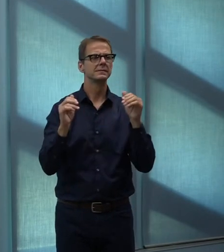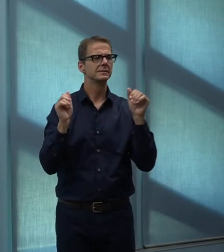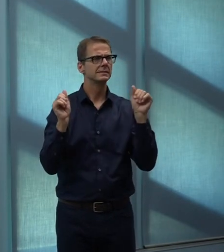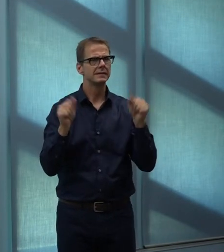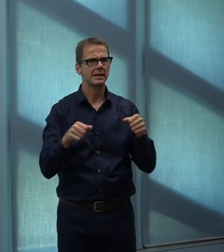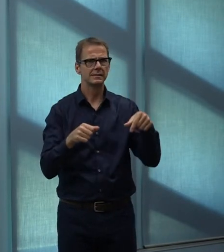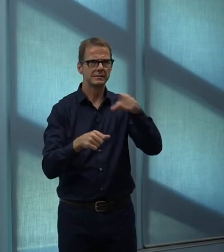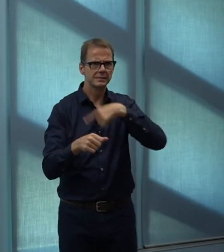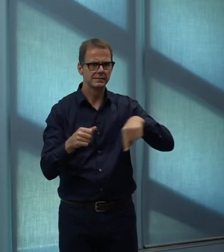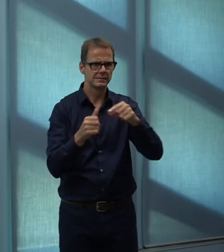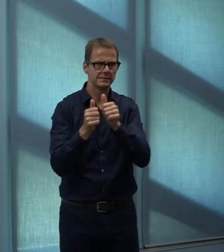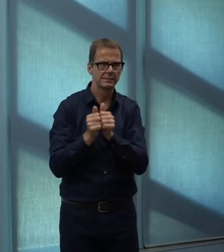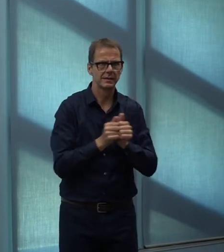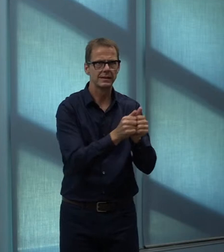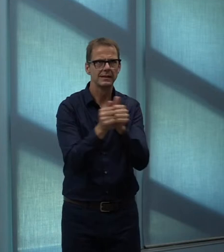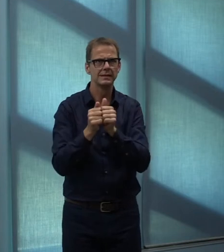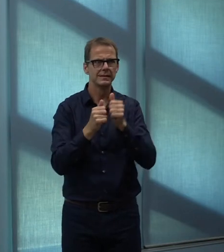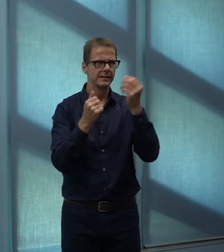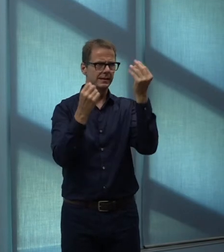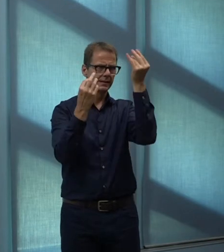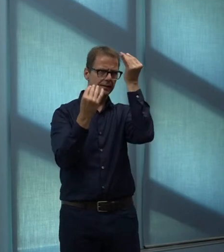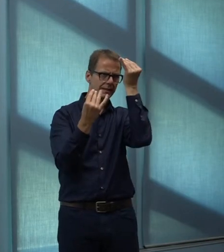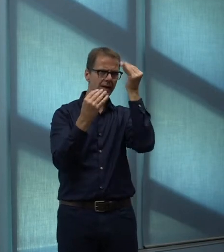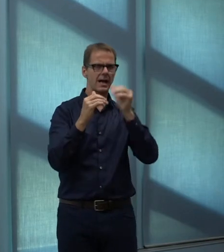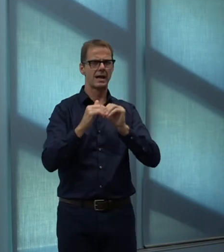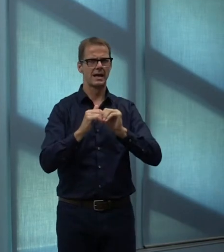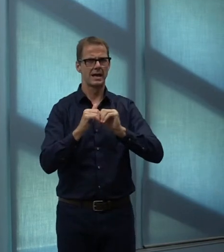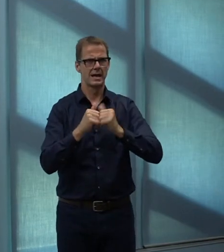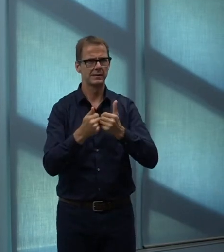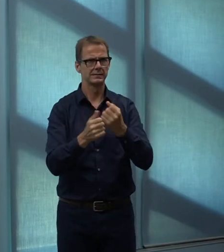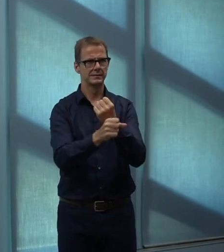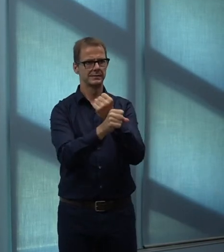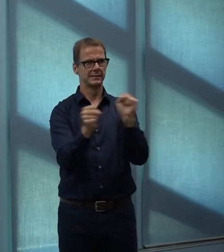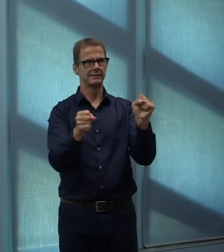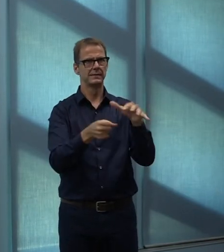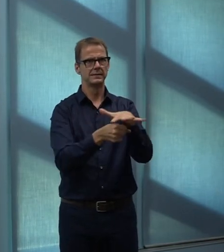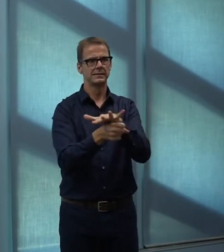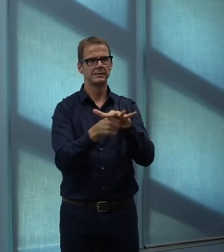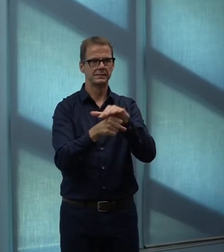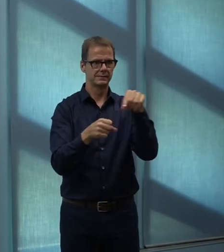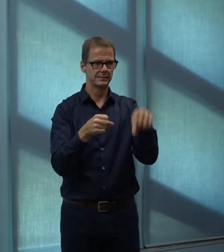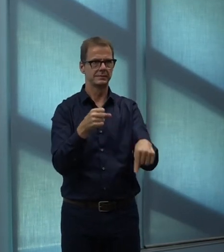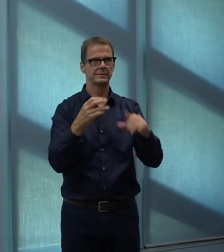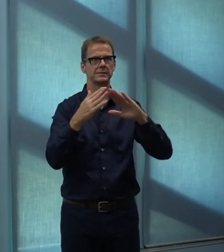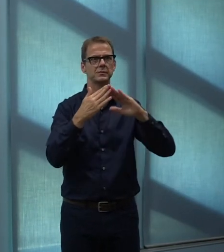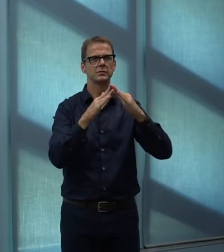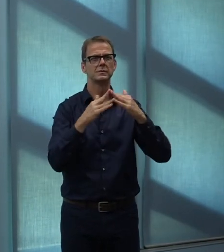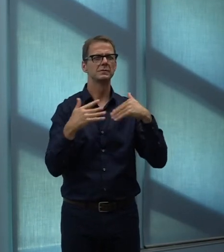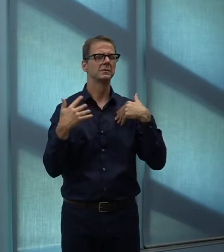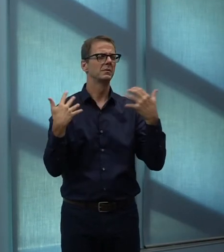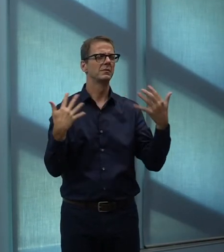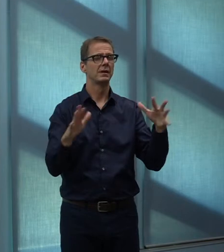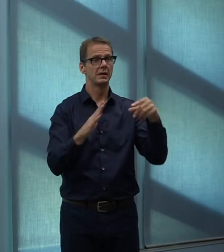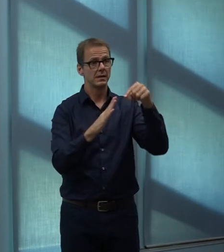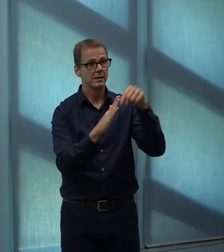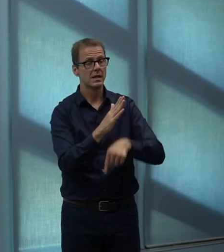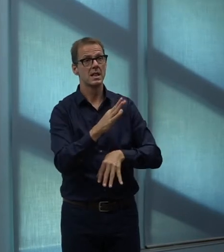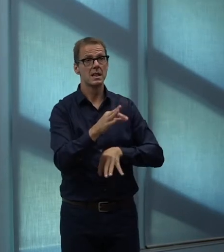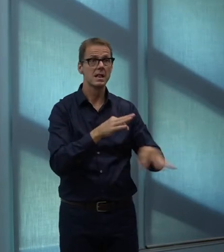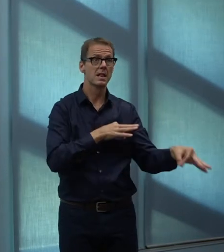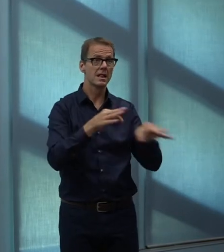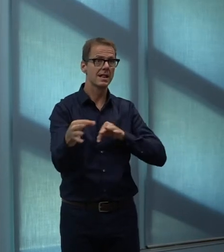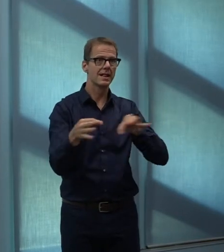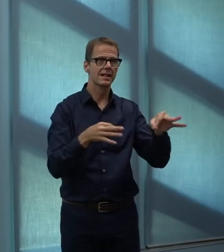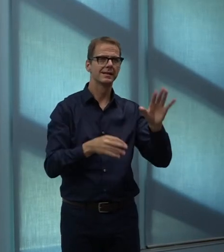a very thoughtful discussion. That said, I don't want to go too far down that road because there's still an additional couple of panels to hear from this afternoon.